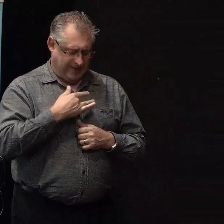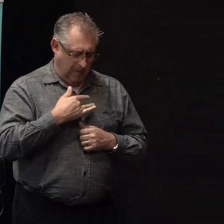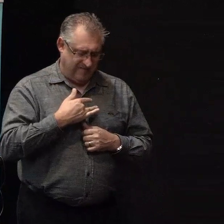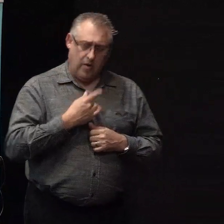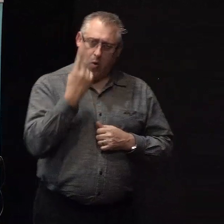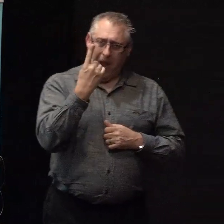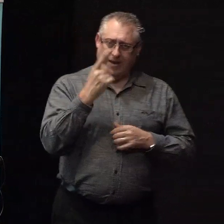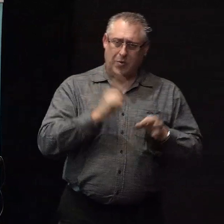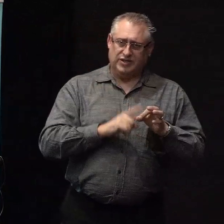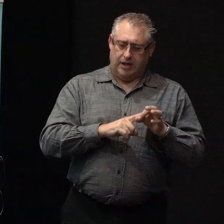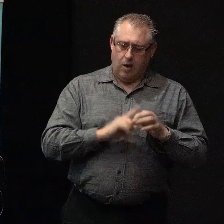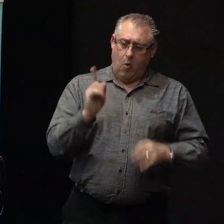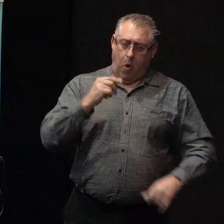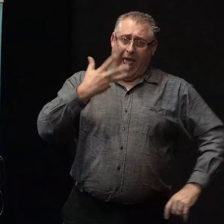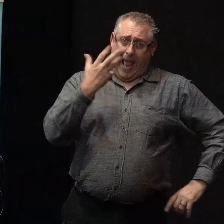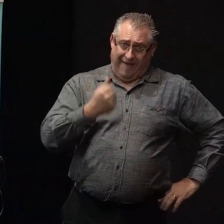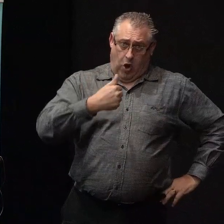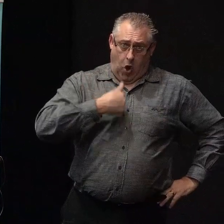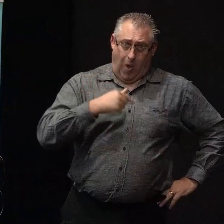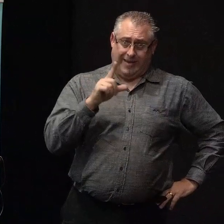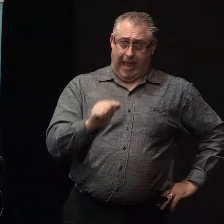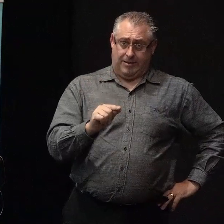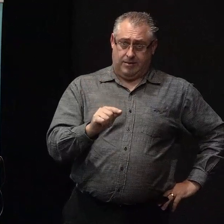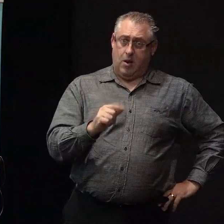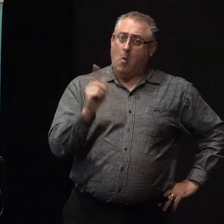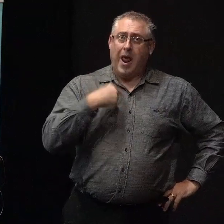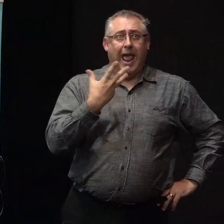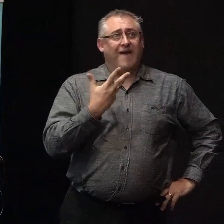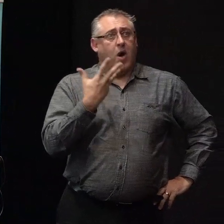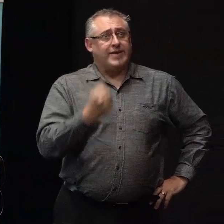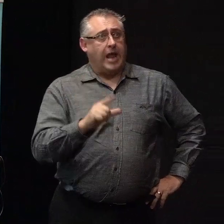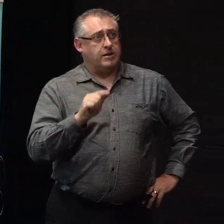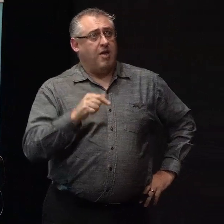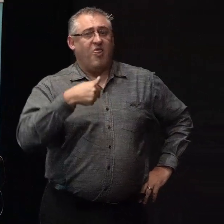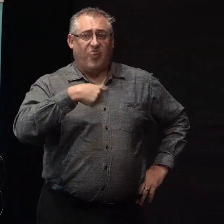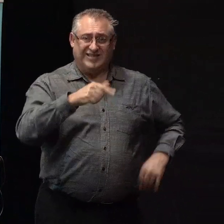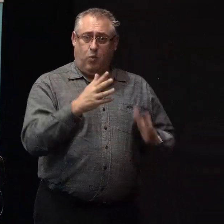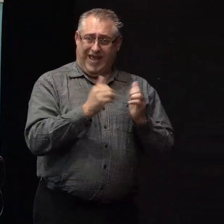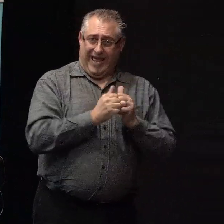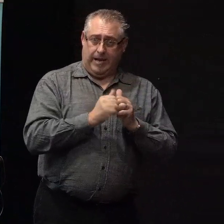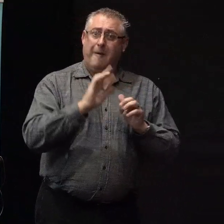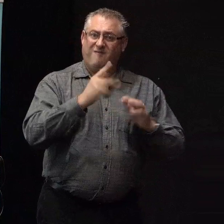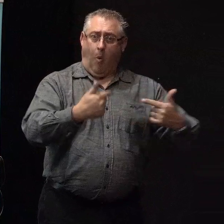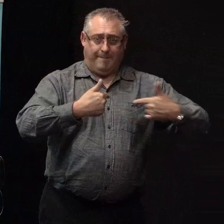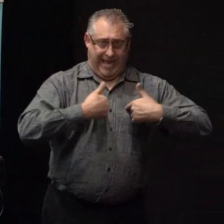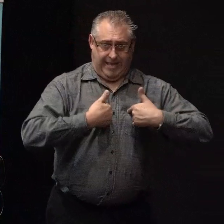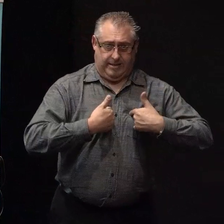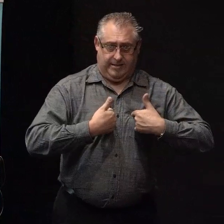the question should be, what have I done or what am I going to do this weekend for me? You know, it might be